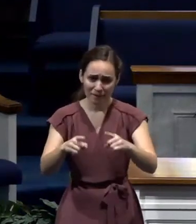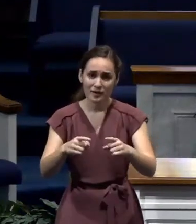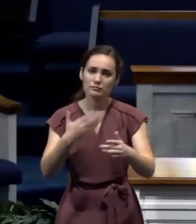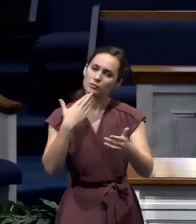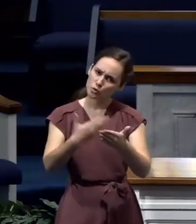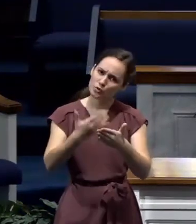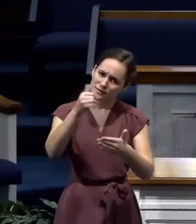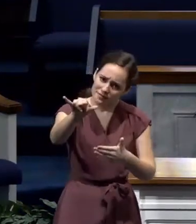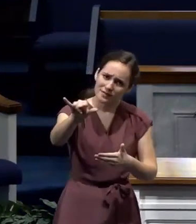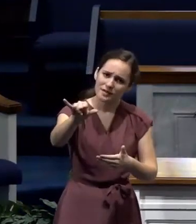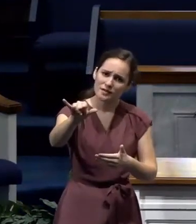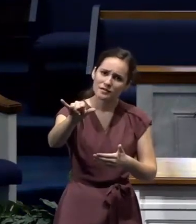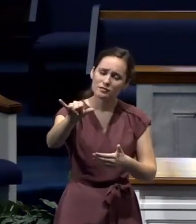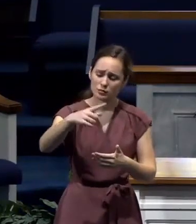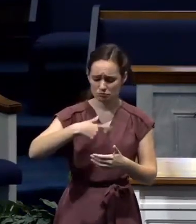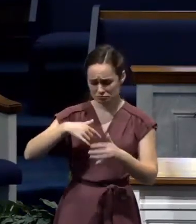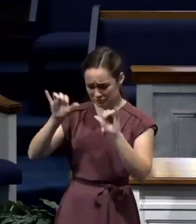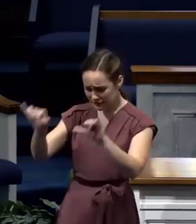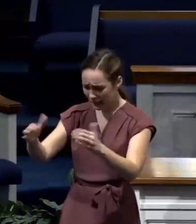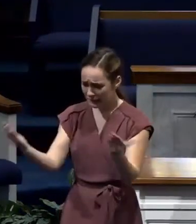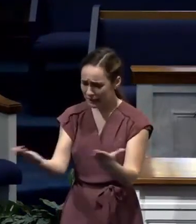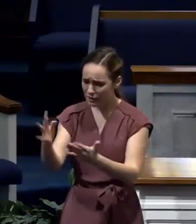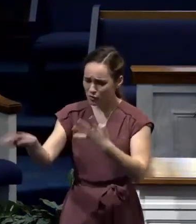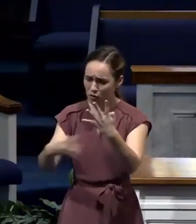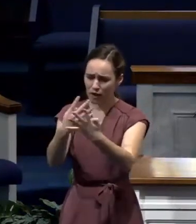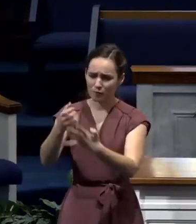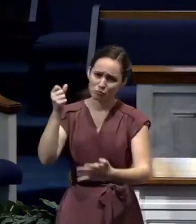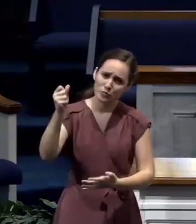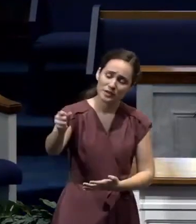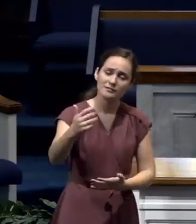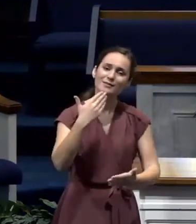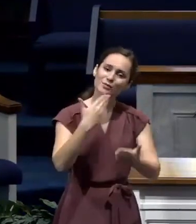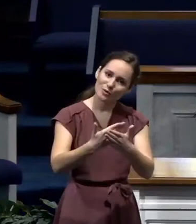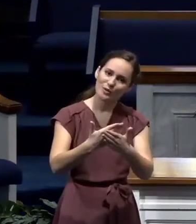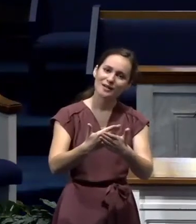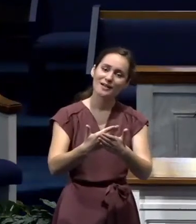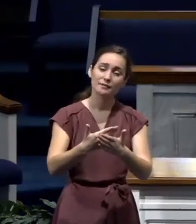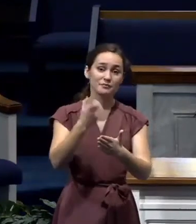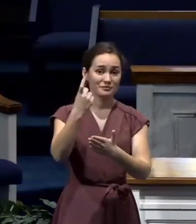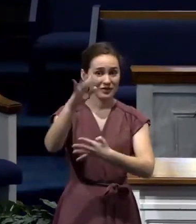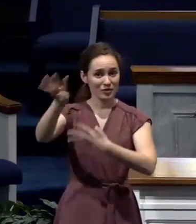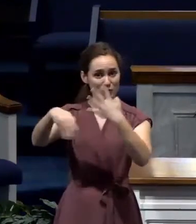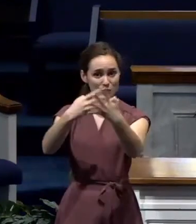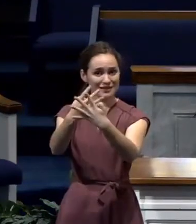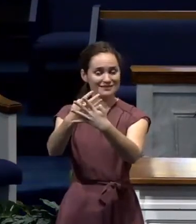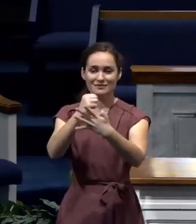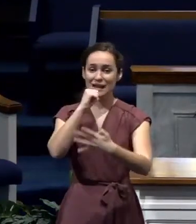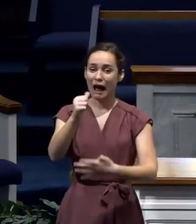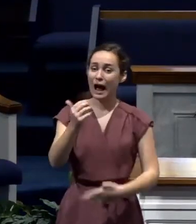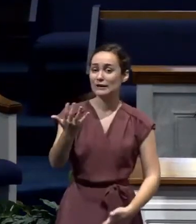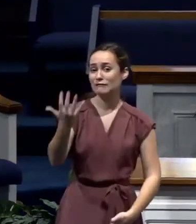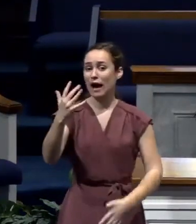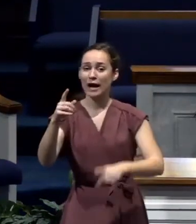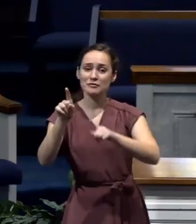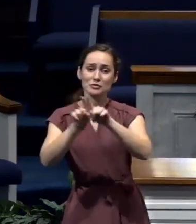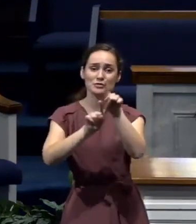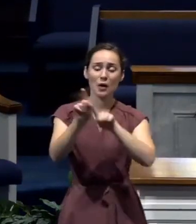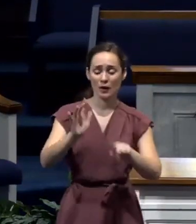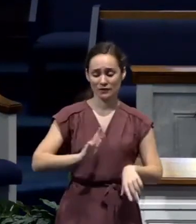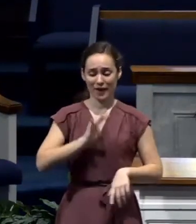of me being here in this prison. And by the way, the prison he was in was not a five-star hotel. I'll promise you that.